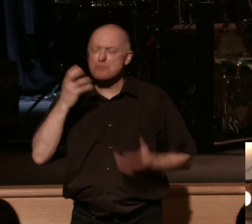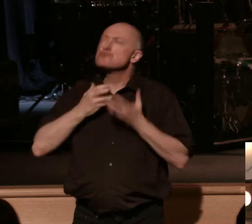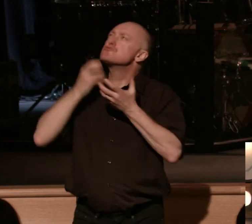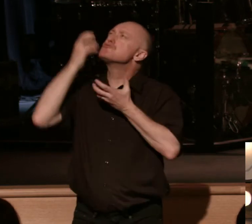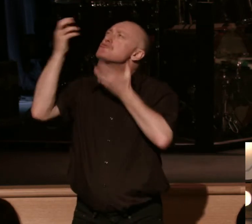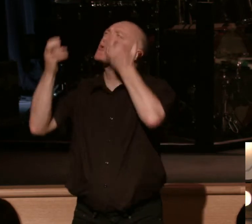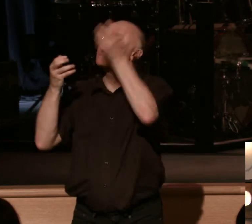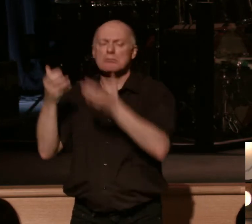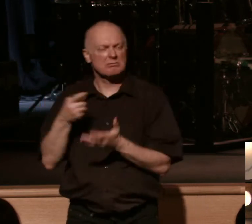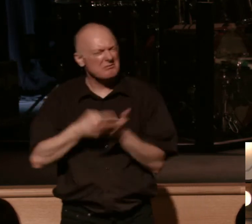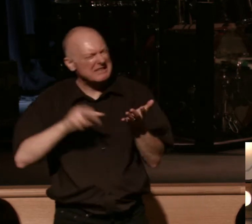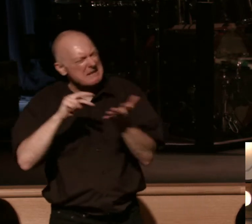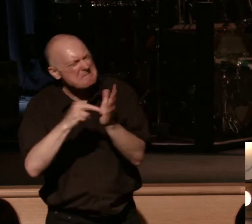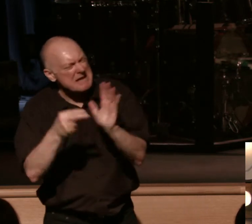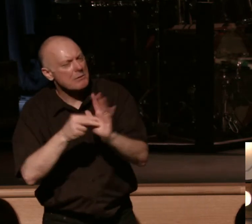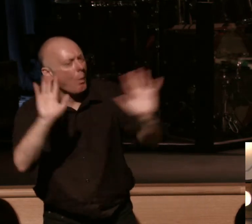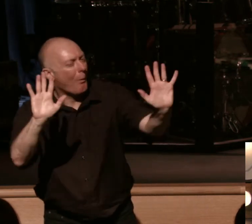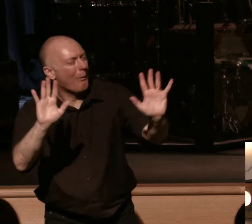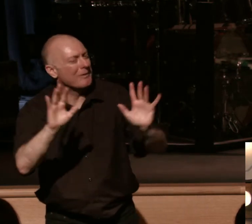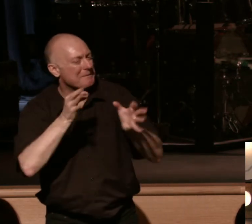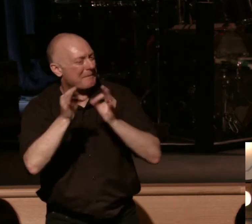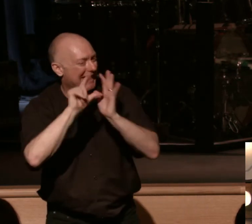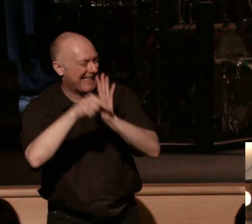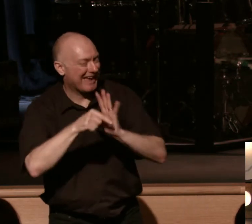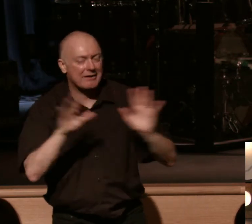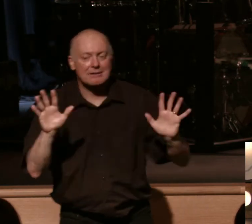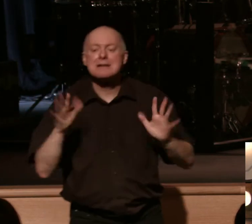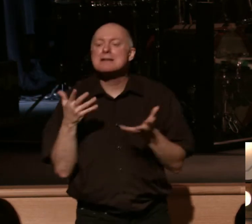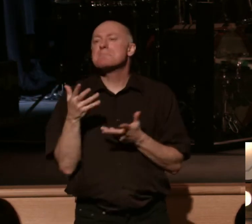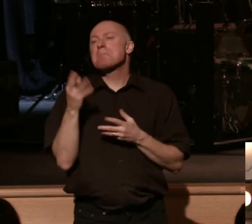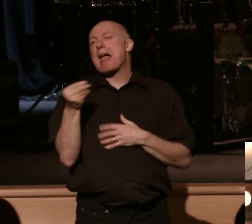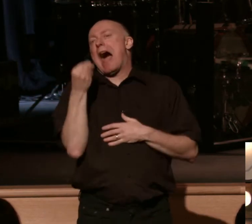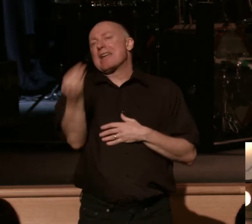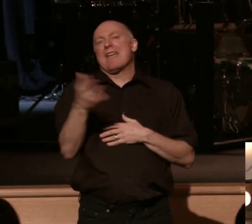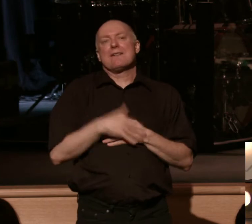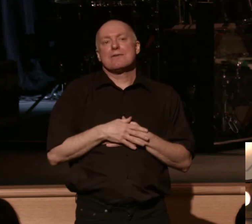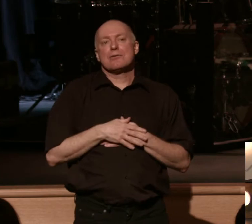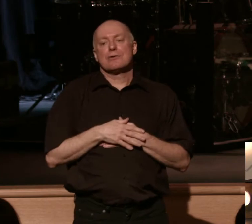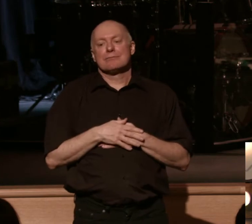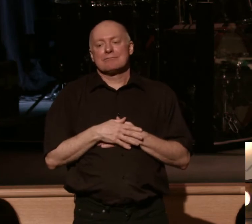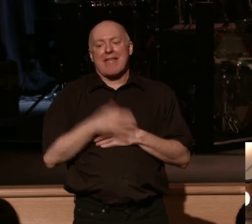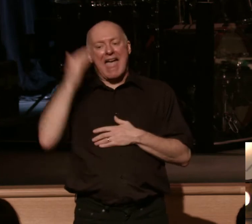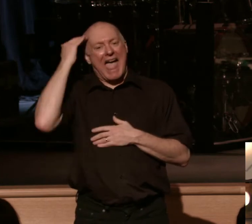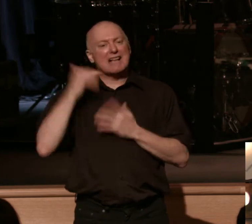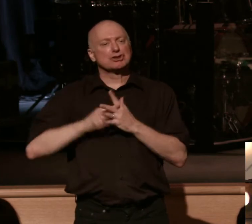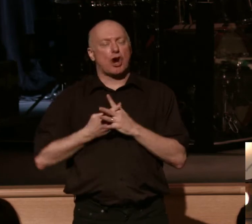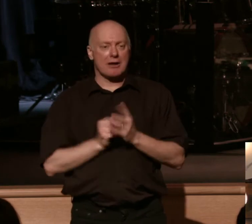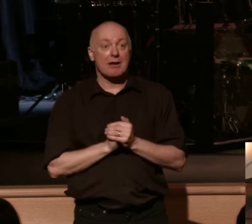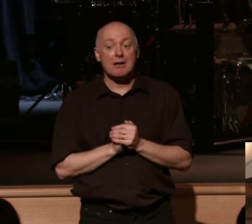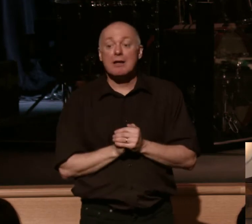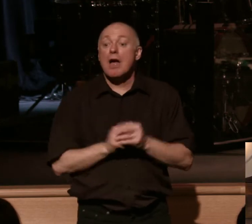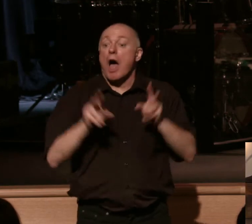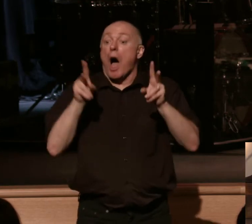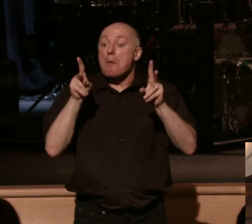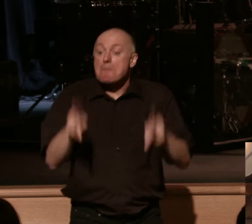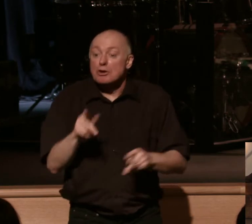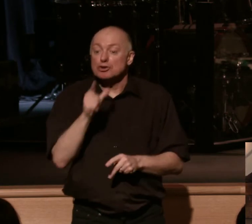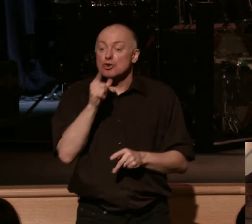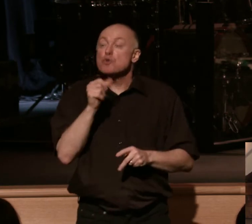out from God's word specifically in just a moment but let me just give you a little bit of a head start here. The person who's genuinely saved in Jesus